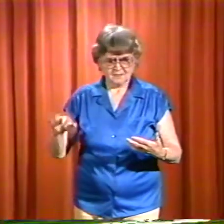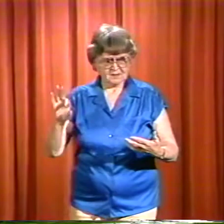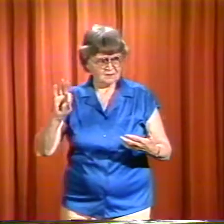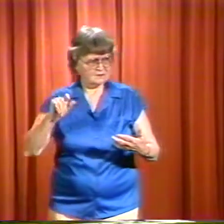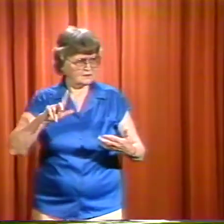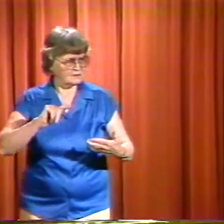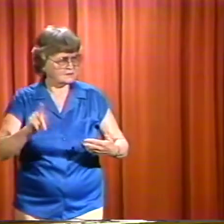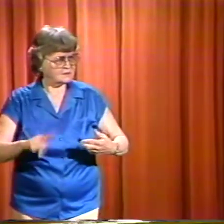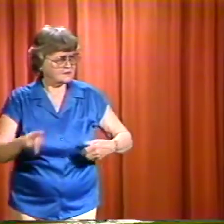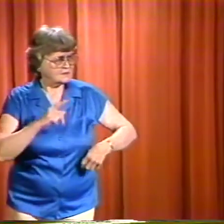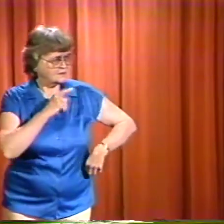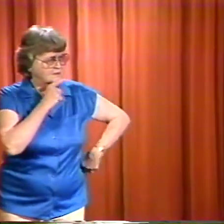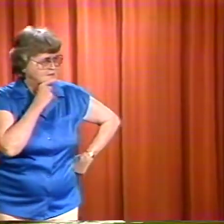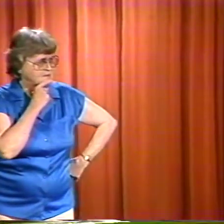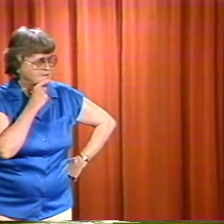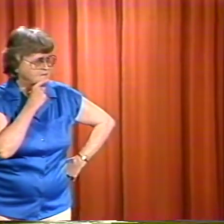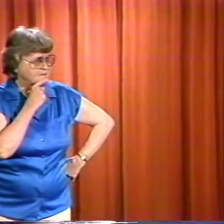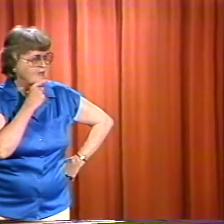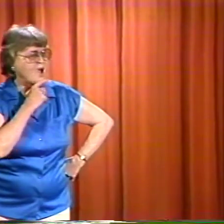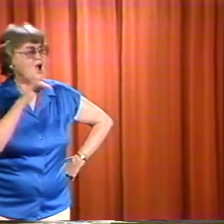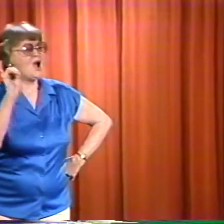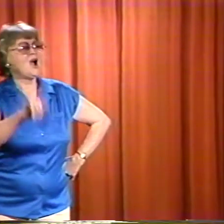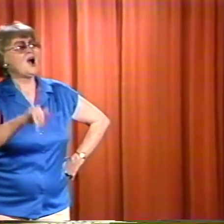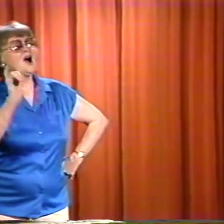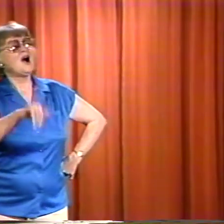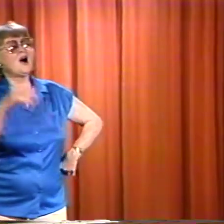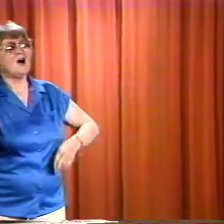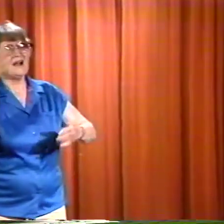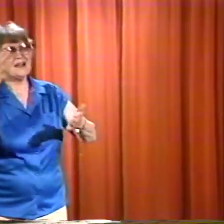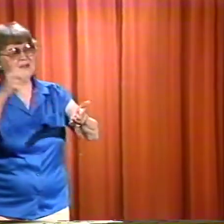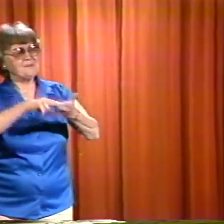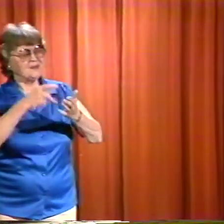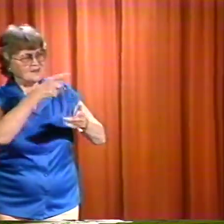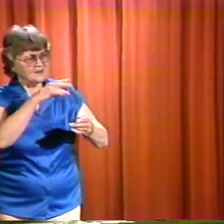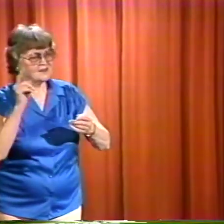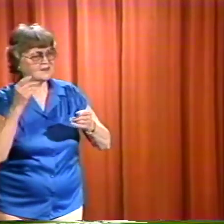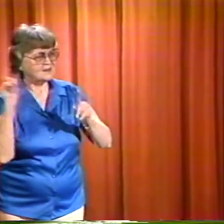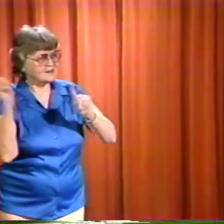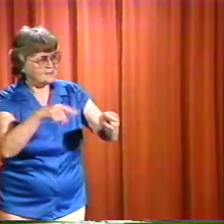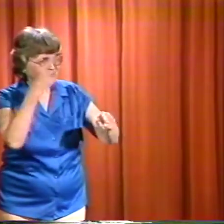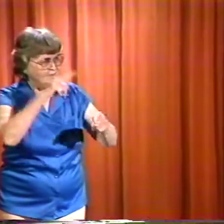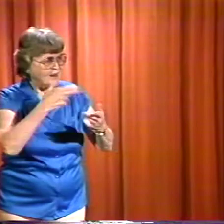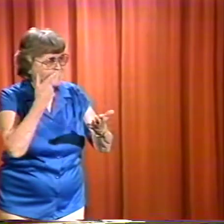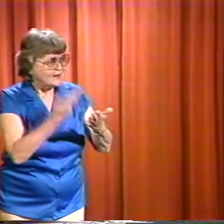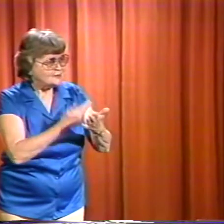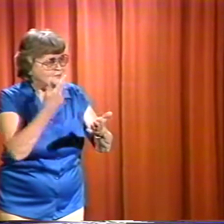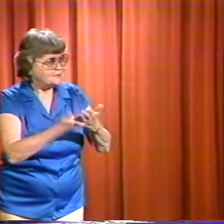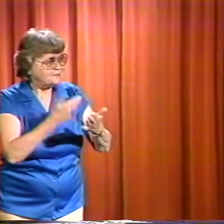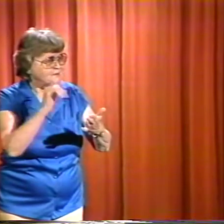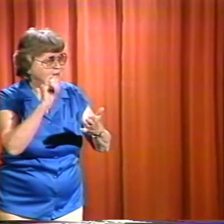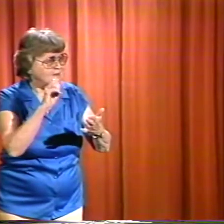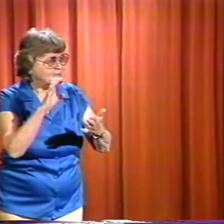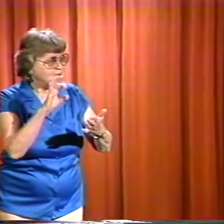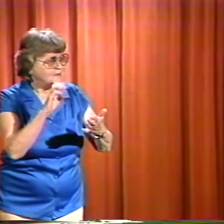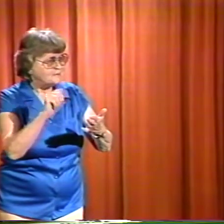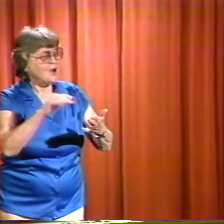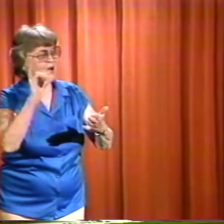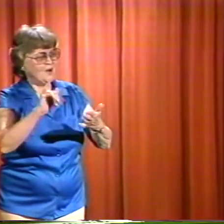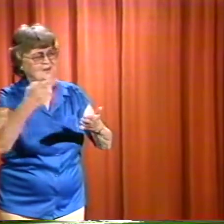this meant. After puzzling over this for a minute, Mr. Fultz said, oh, I get it. What he meant was that he had come